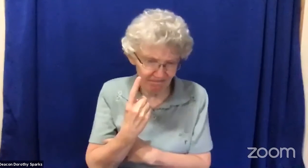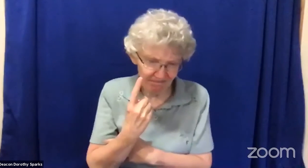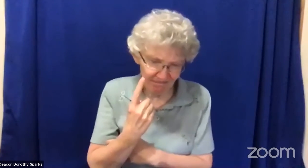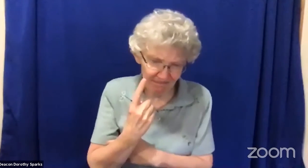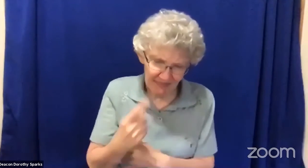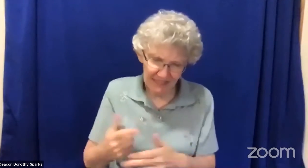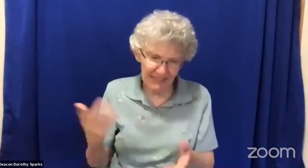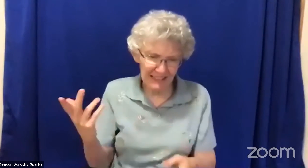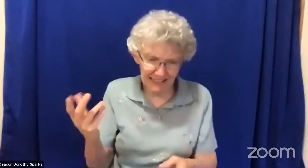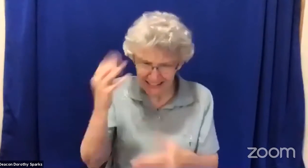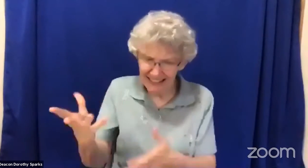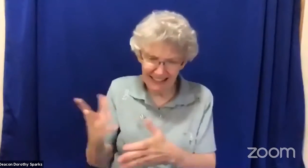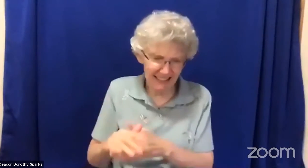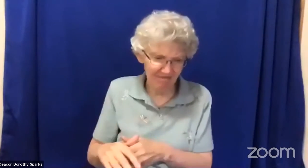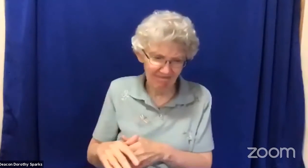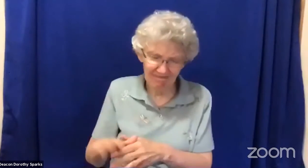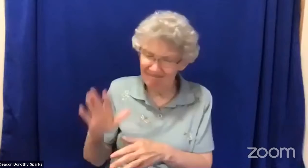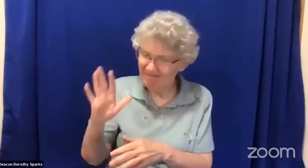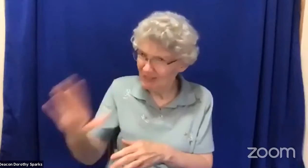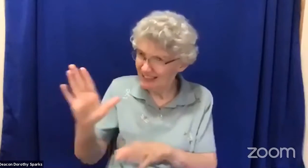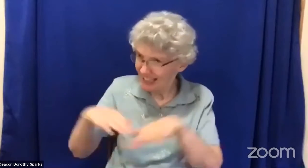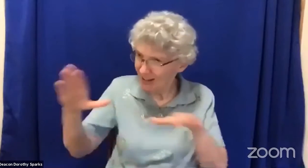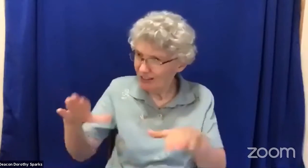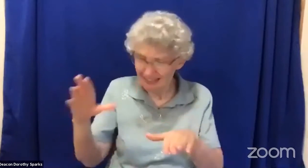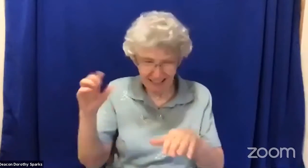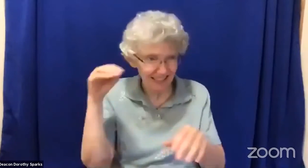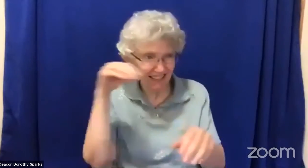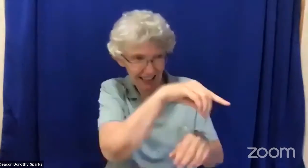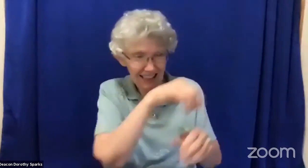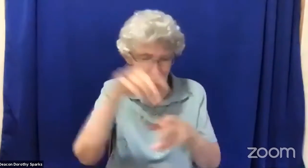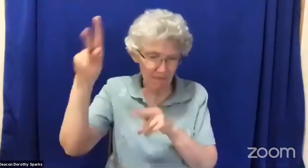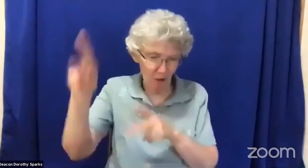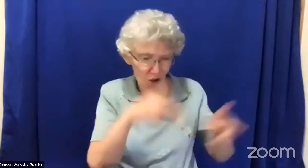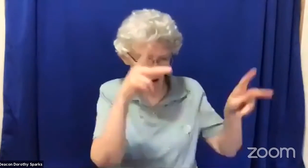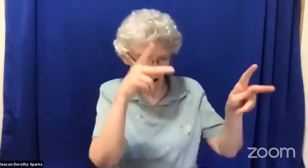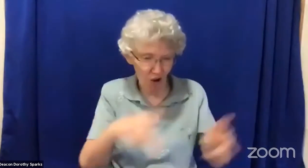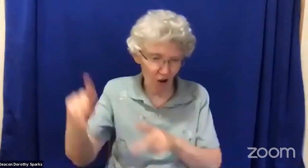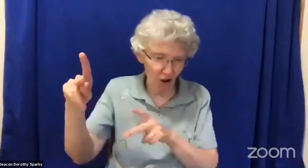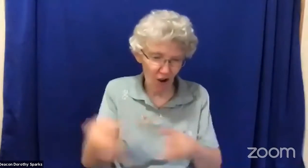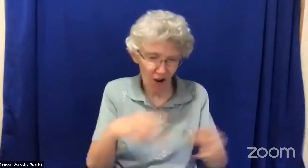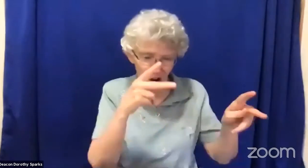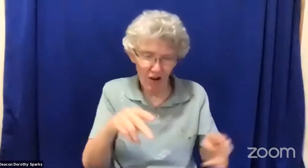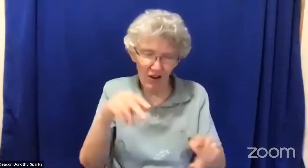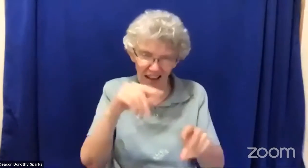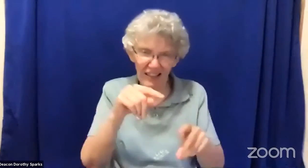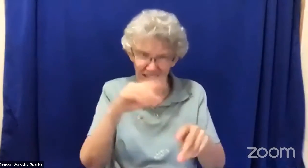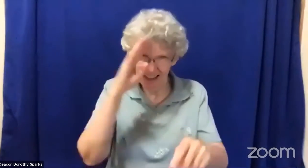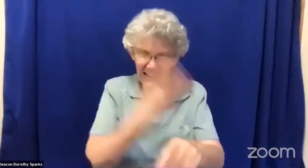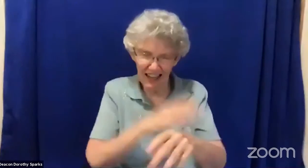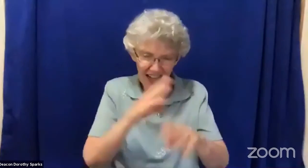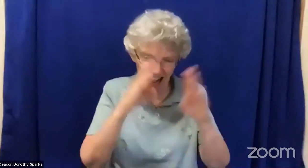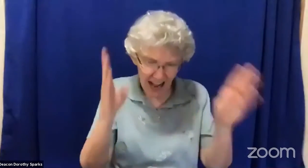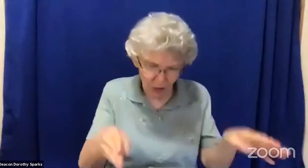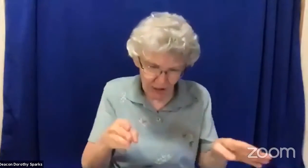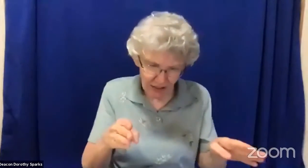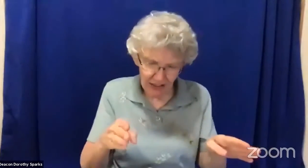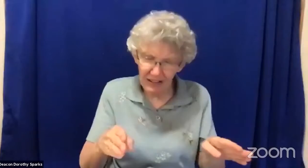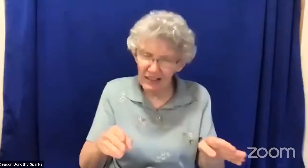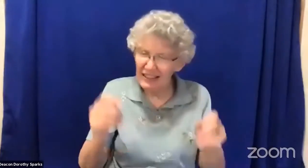that servant was still speaking when a fourth one dashed up and said your children were having a feast and drinking wine